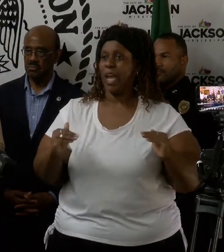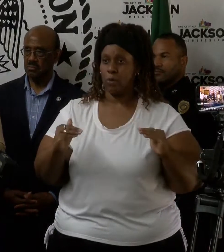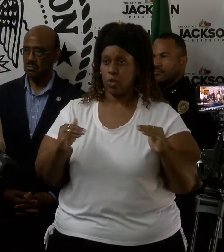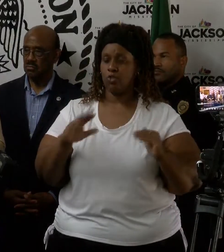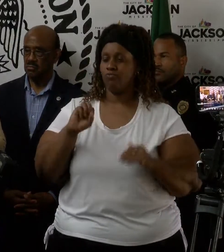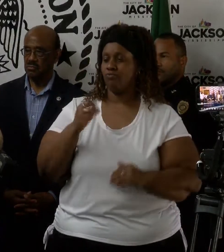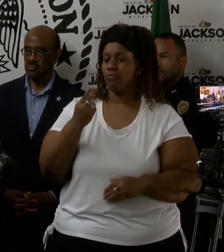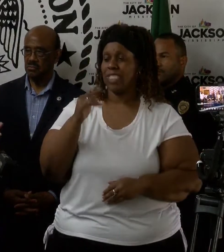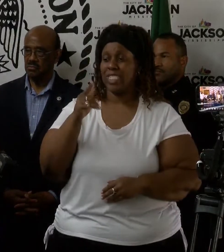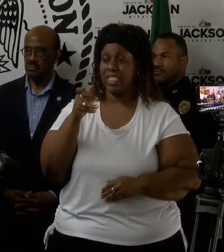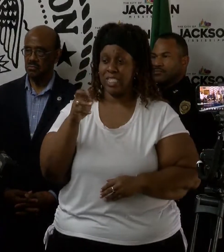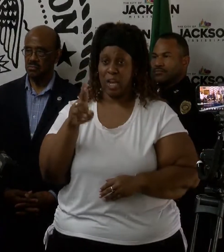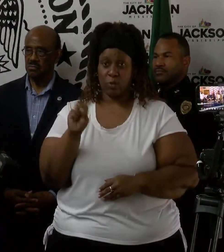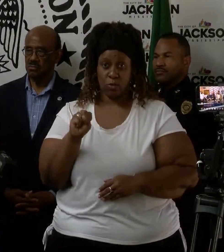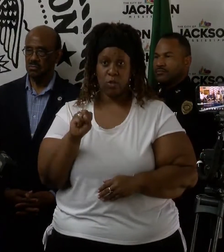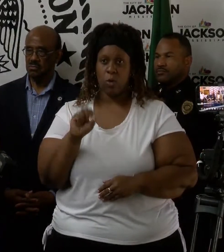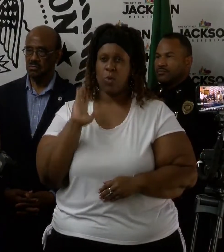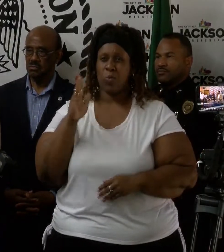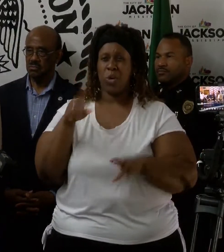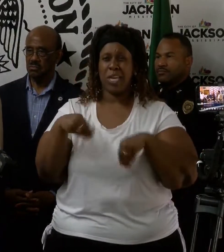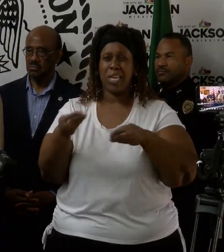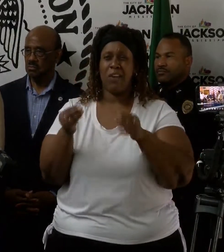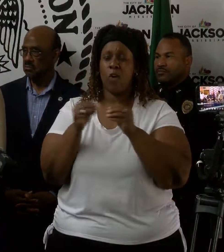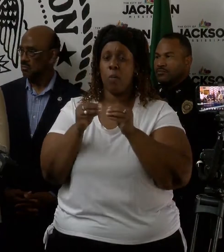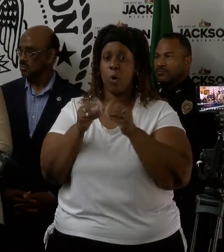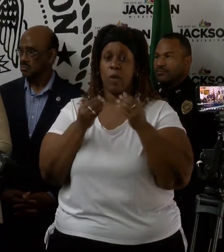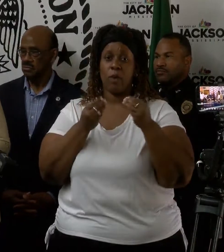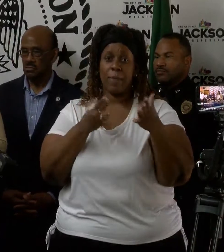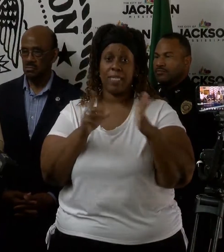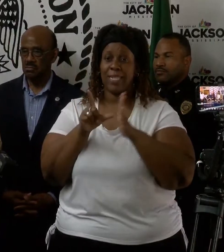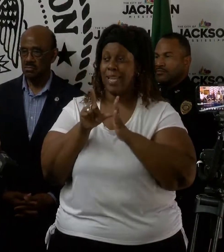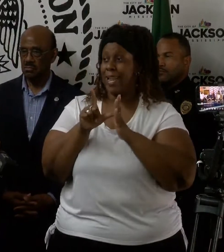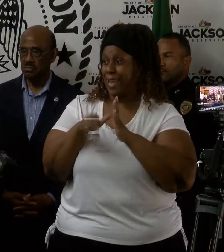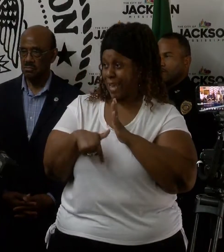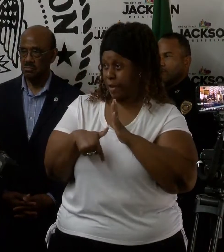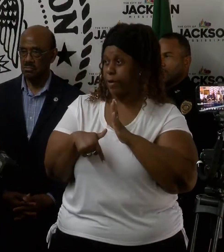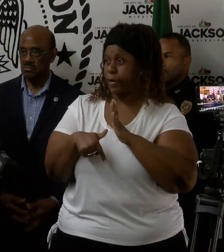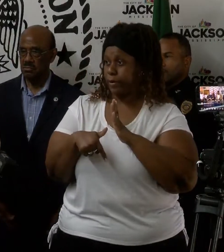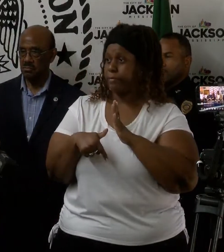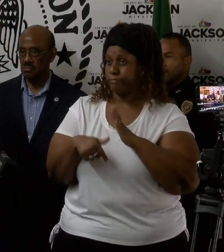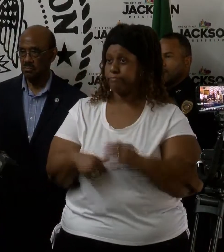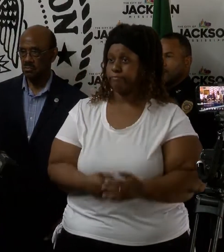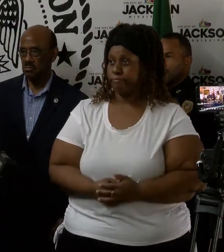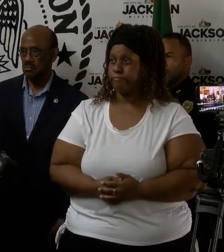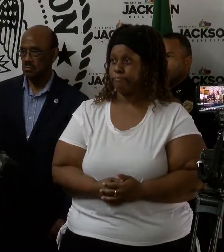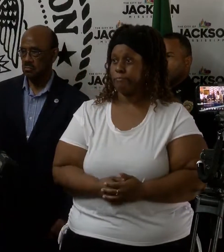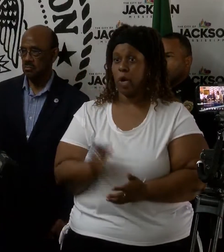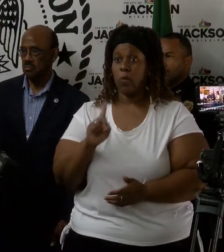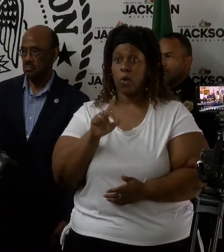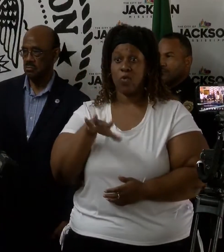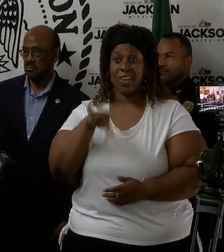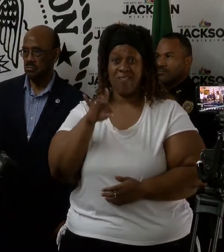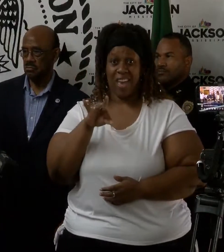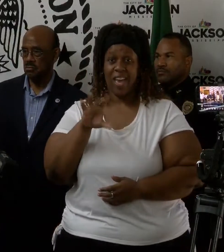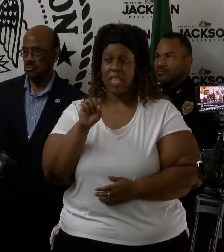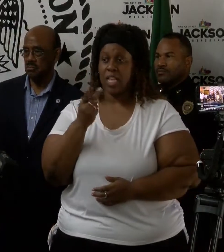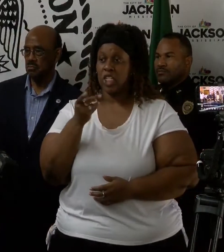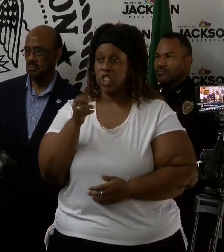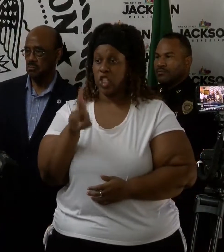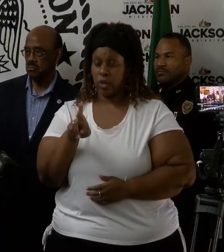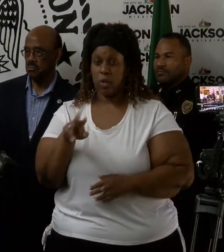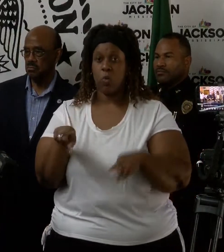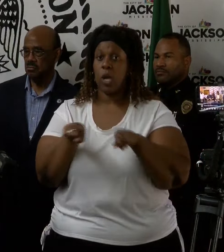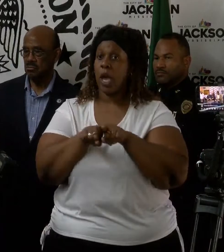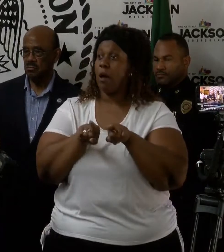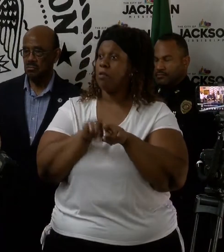We will be able to provide more information later within this press conference as it relates to those shelters. Patrol will